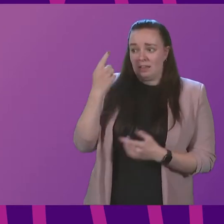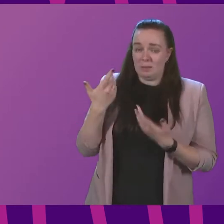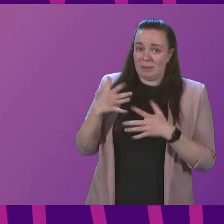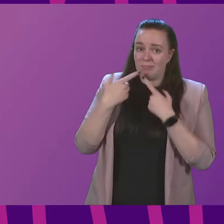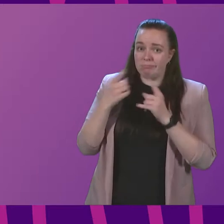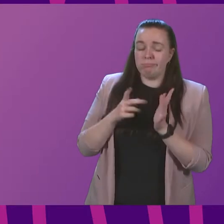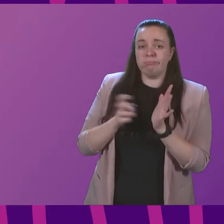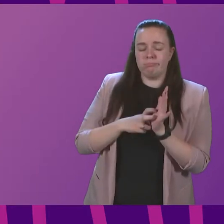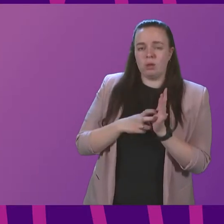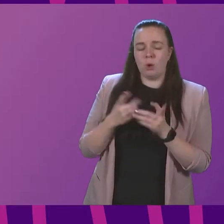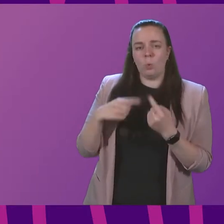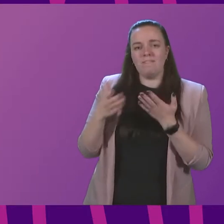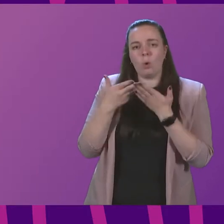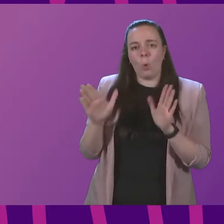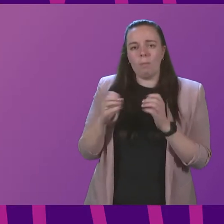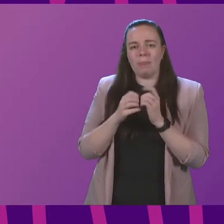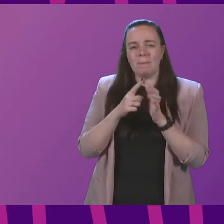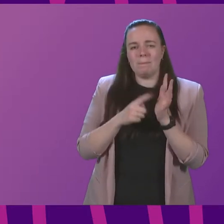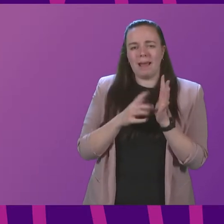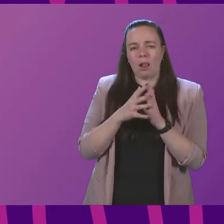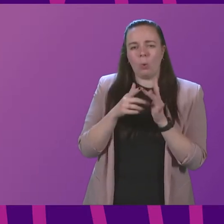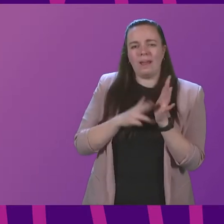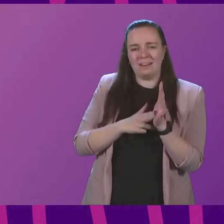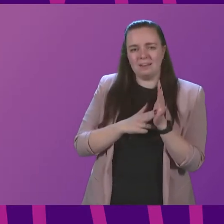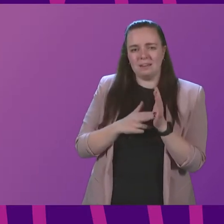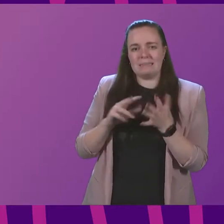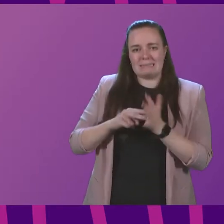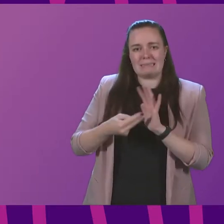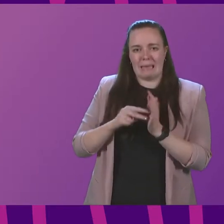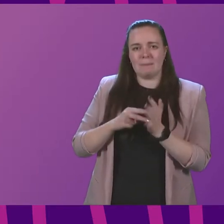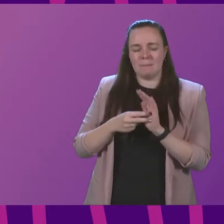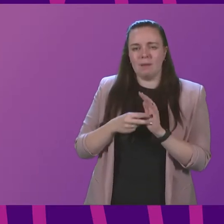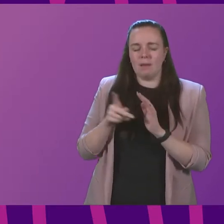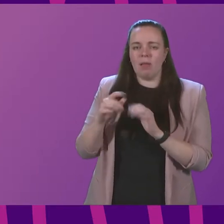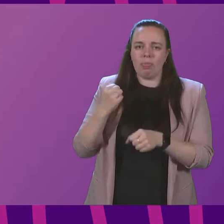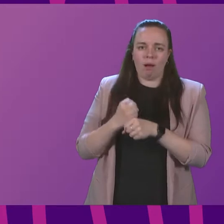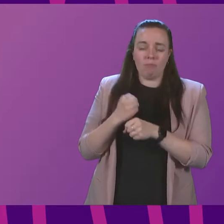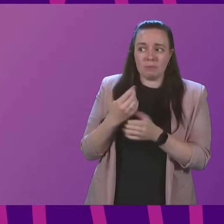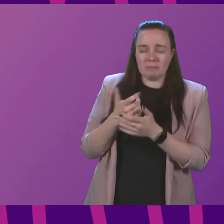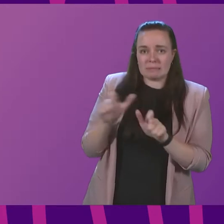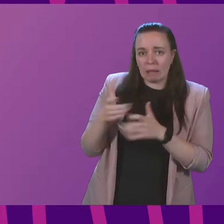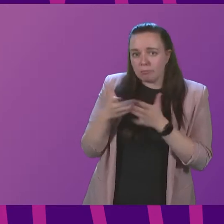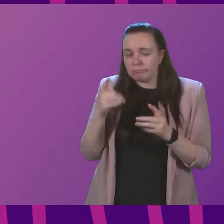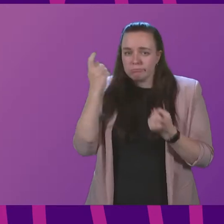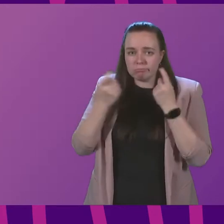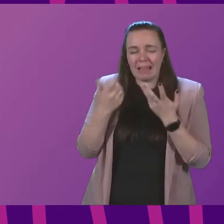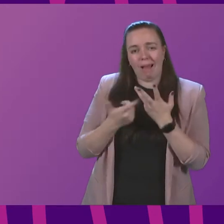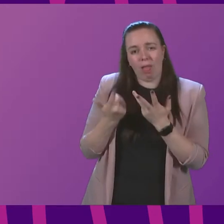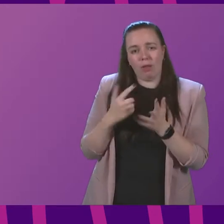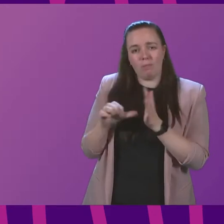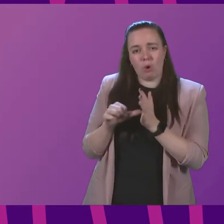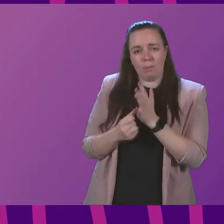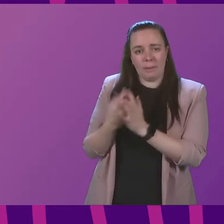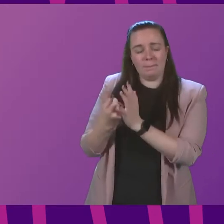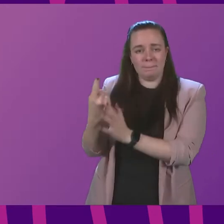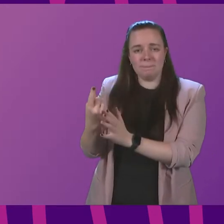that we've opened the Belwyn scheme obviously the government remains open to consideration of any other issues that are